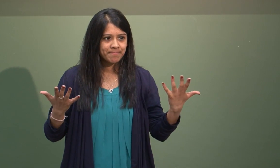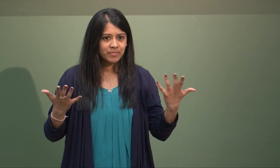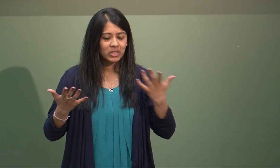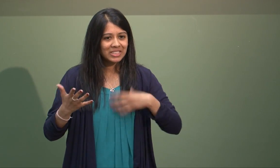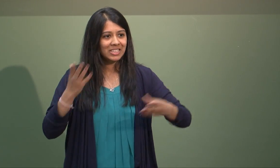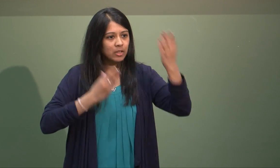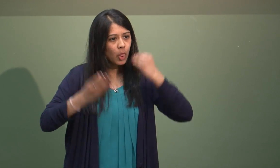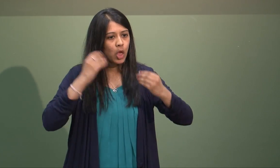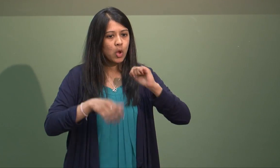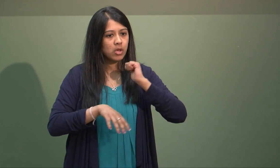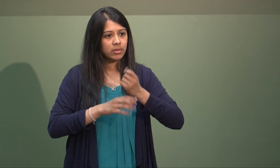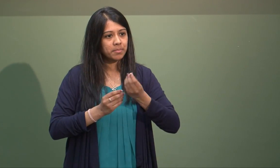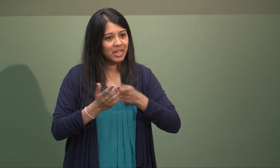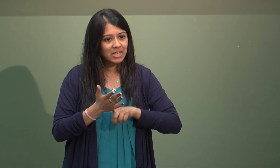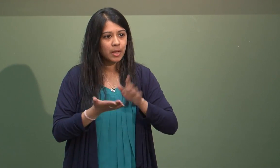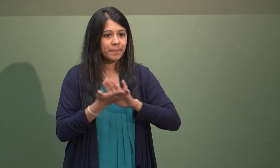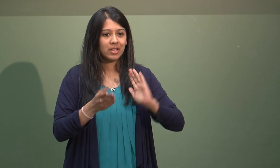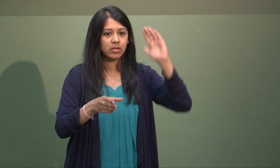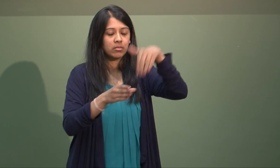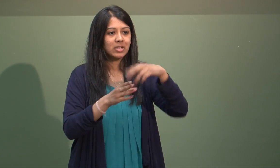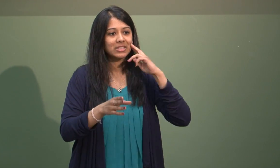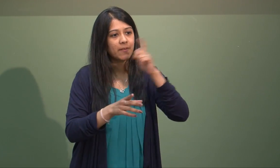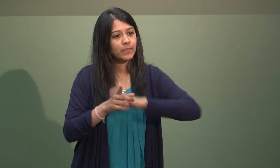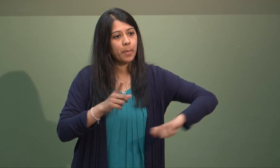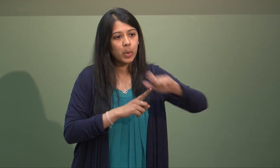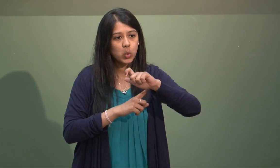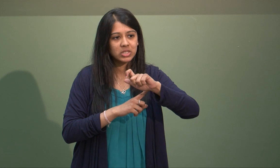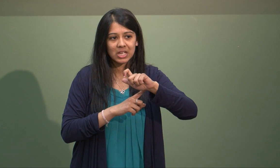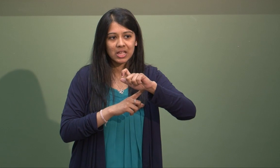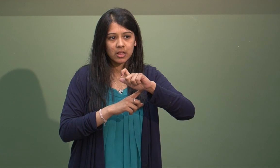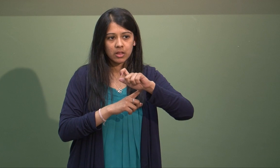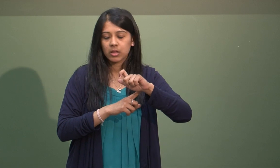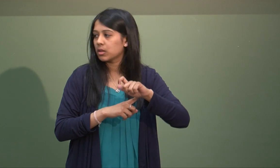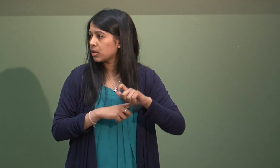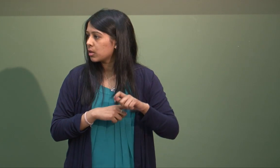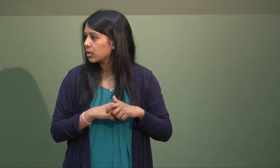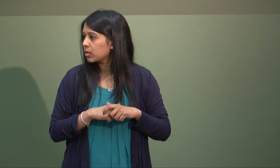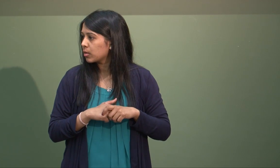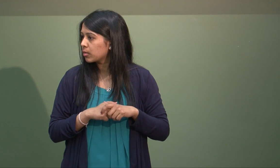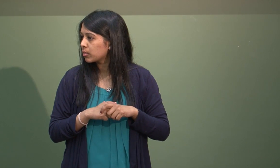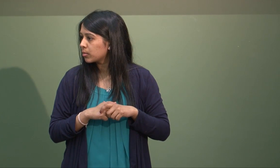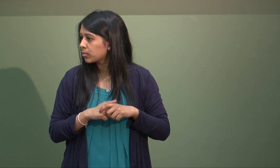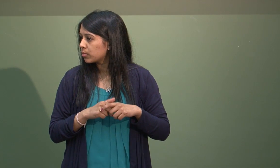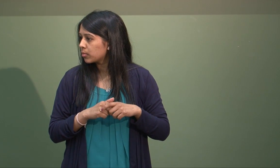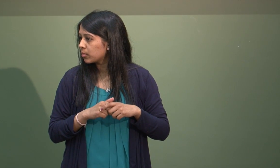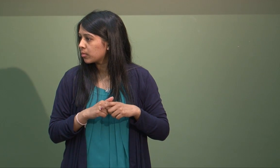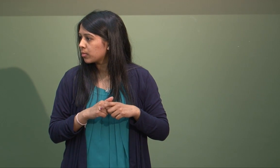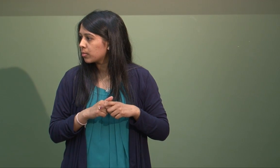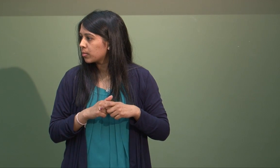Really, in terms of courses, I think really it's important for